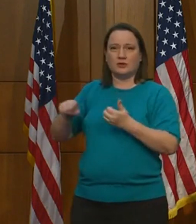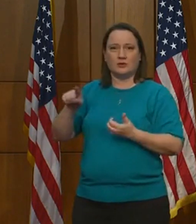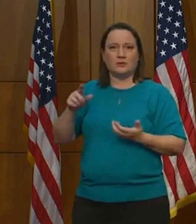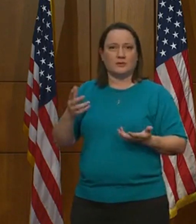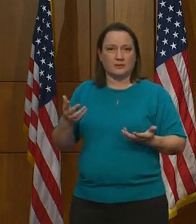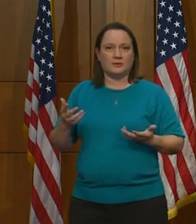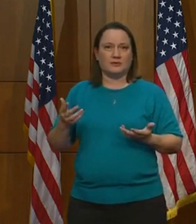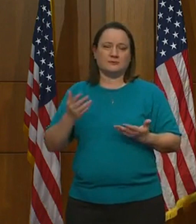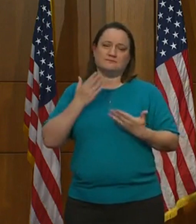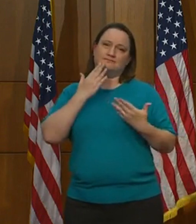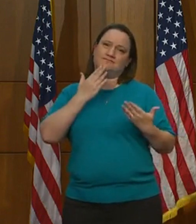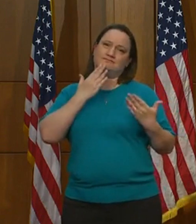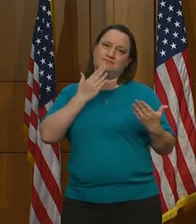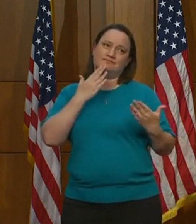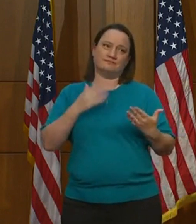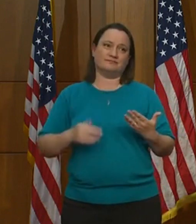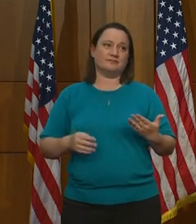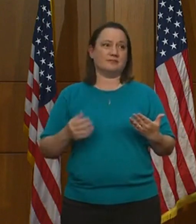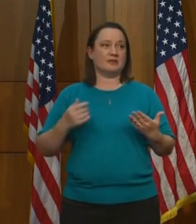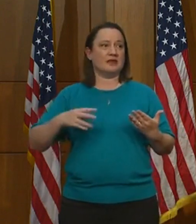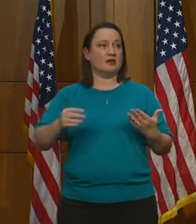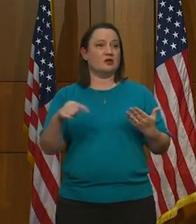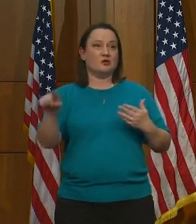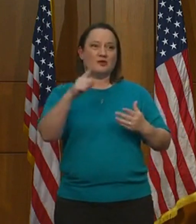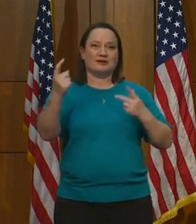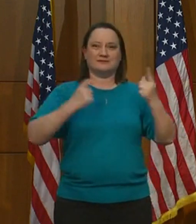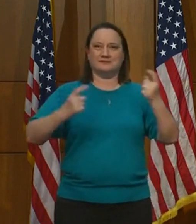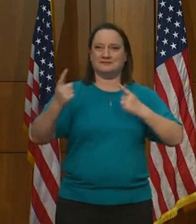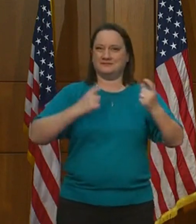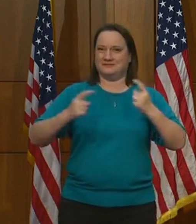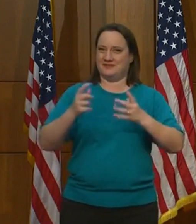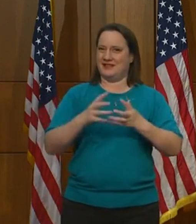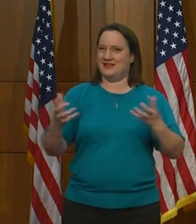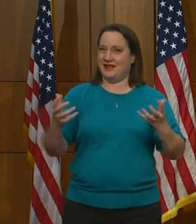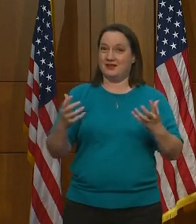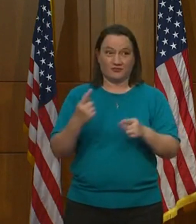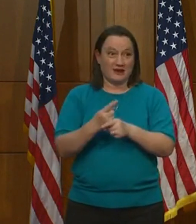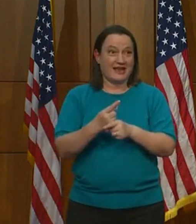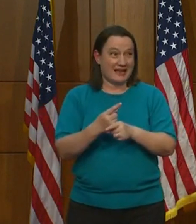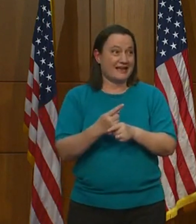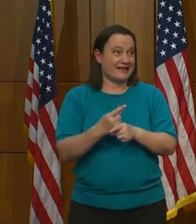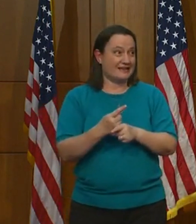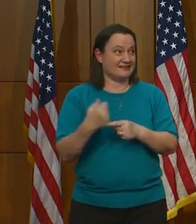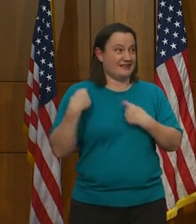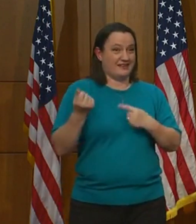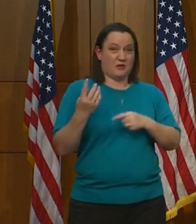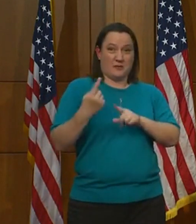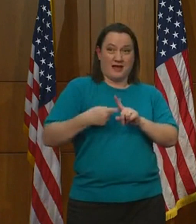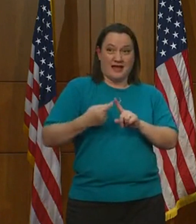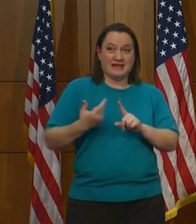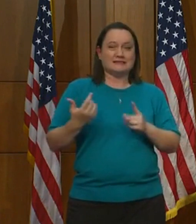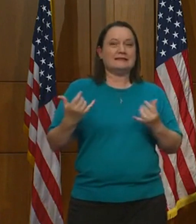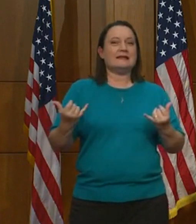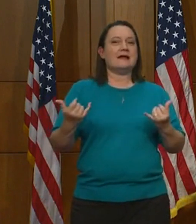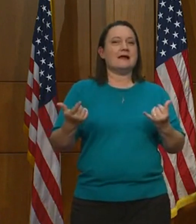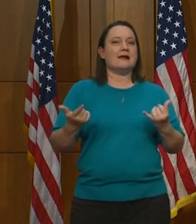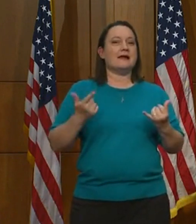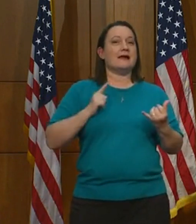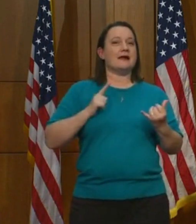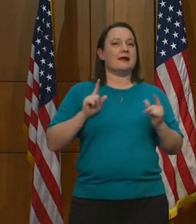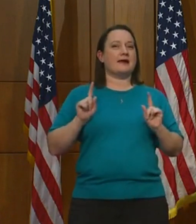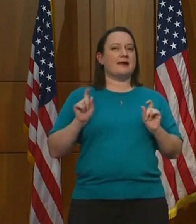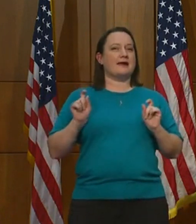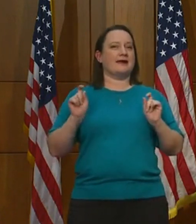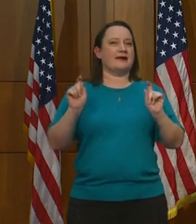of that. And I just thought I would end. You all have asked me a lot of questions, right, over the last few months. And now I'd like to, if I could,